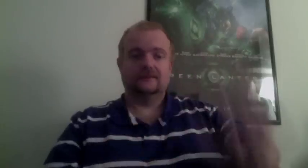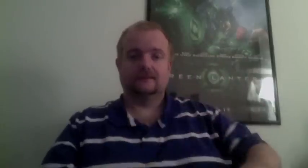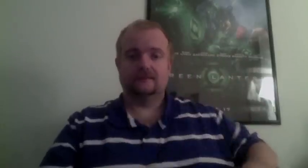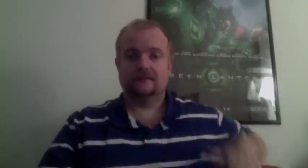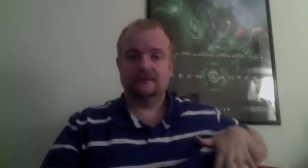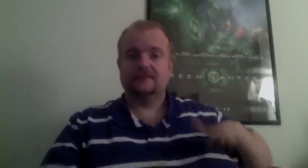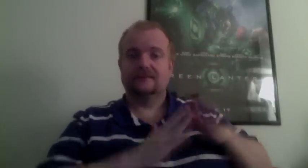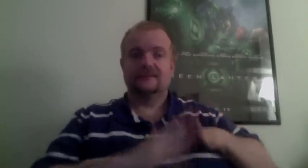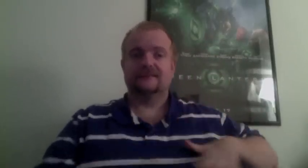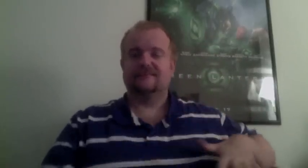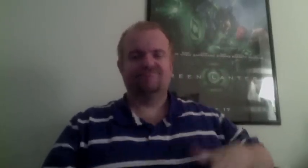...to